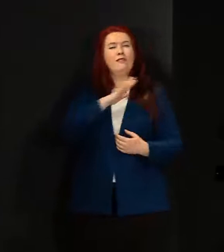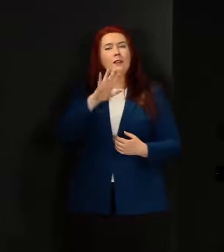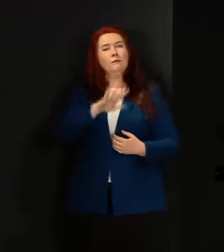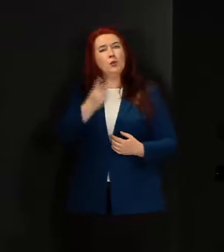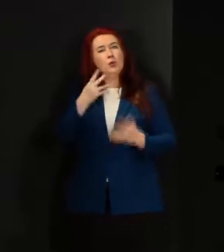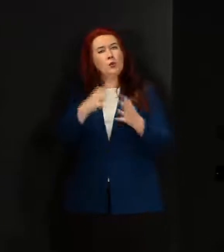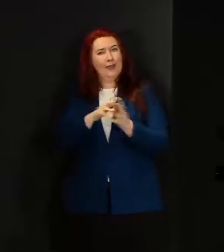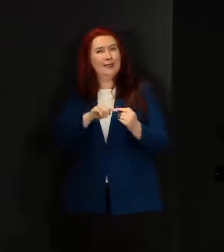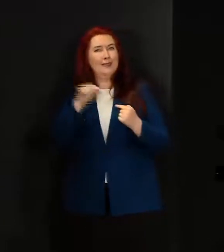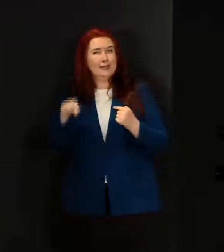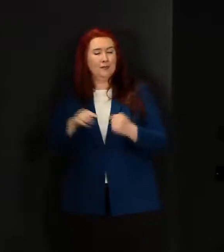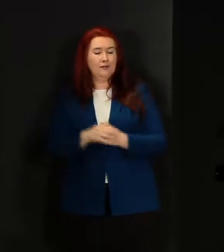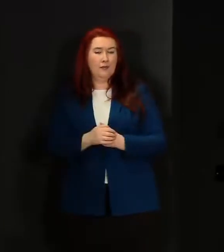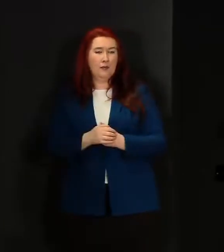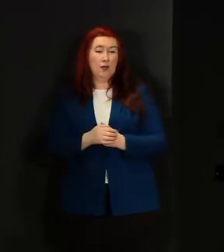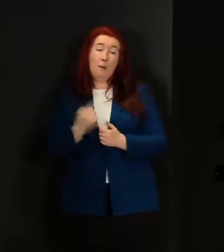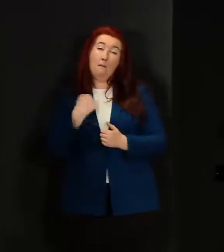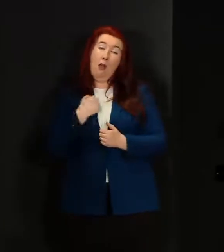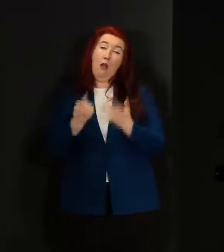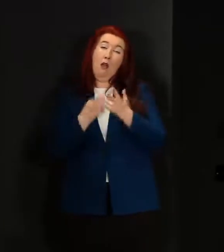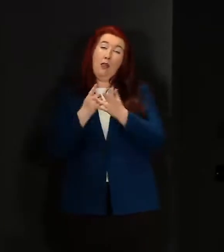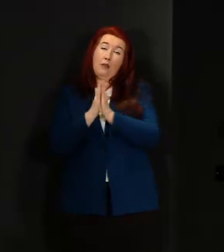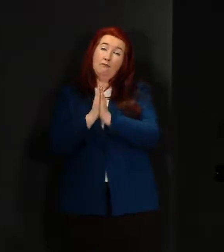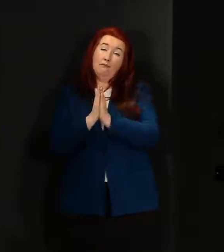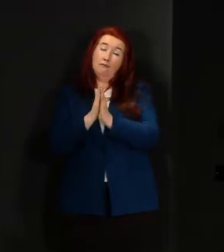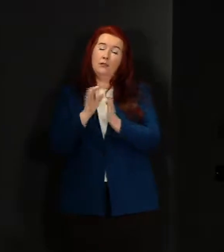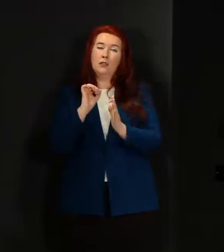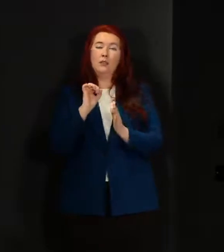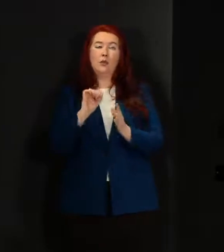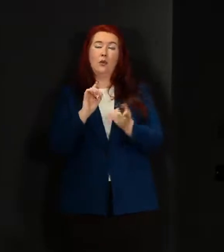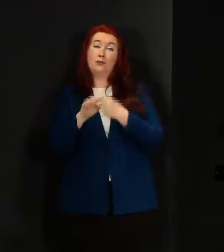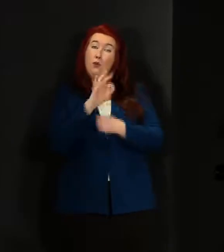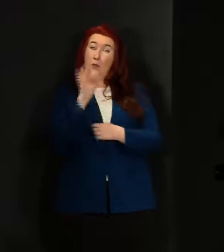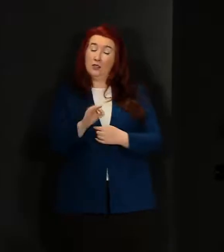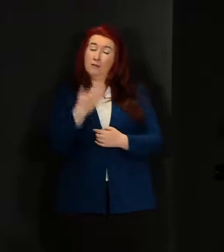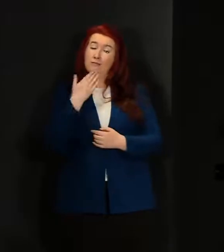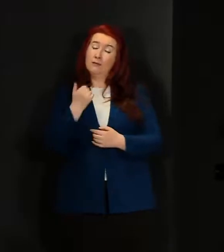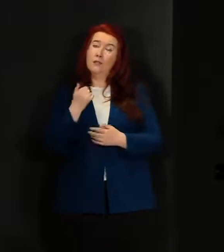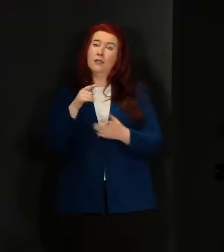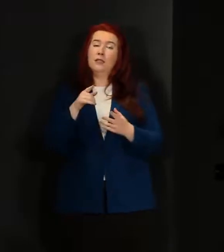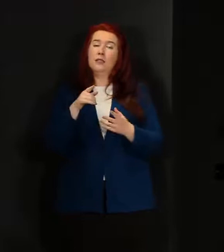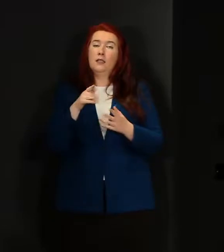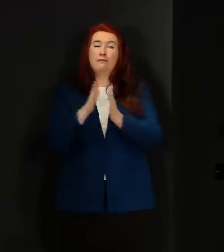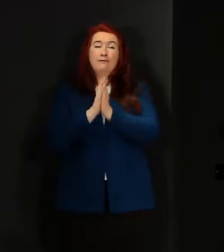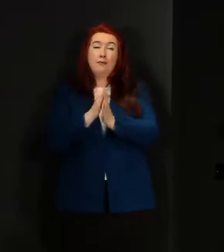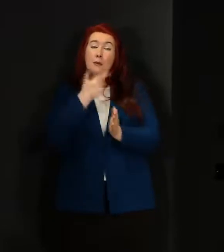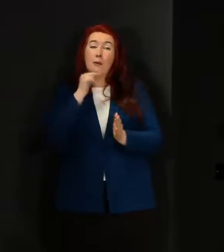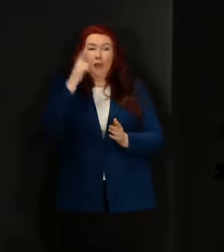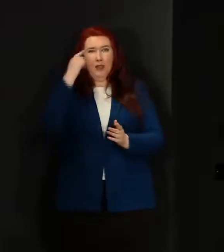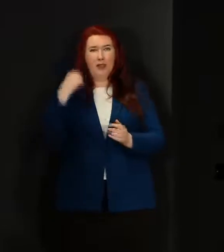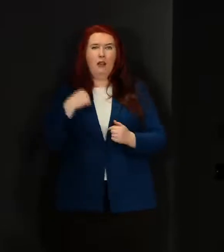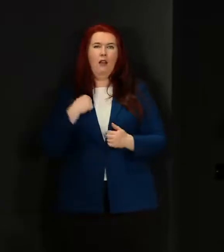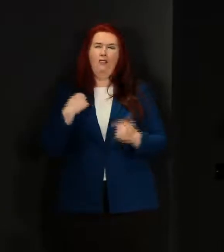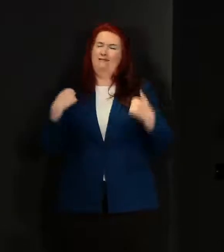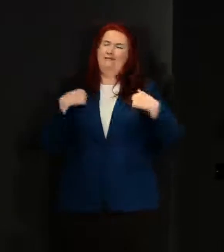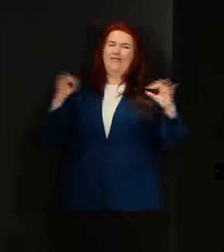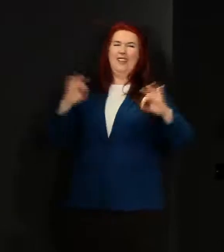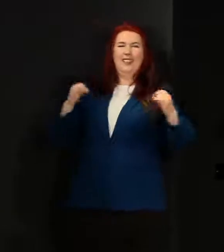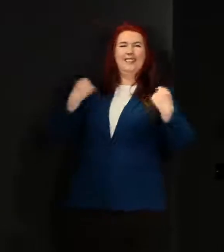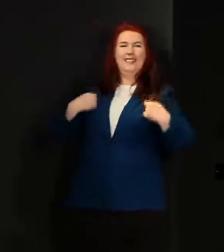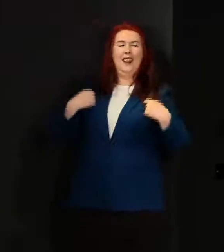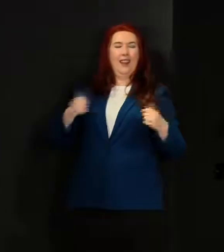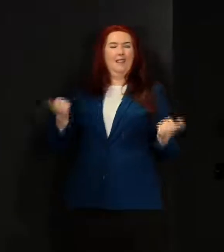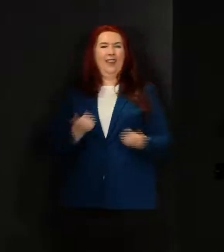works my only other plea in answer to your question is to those who think the virus won't make them sick